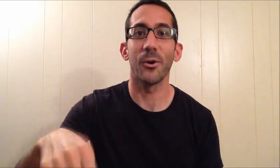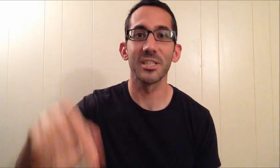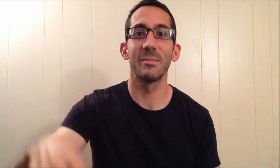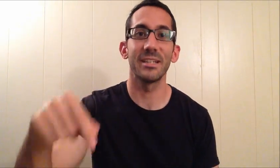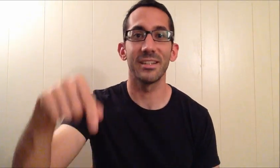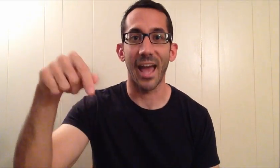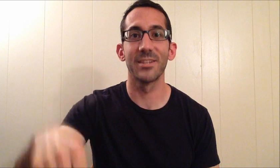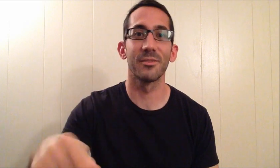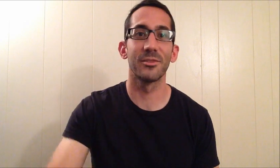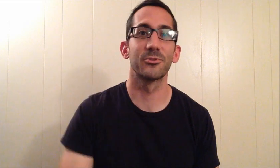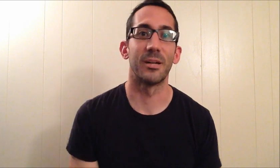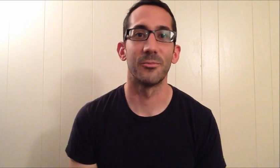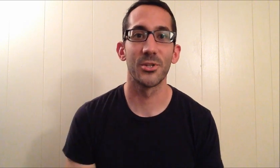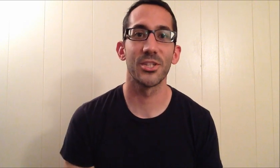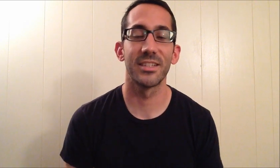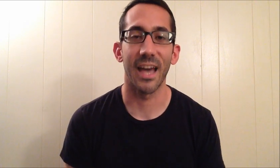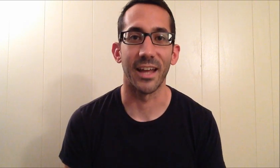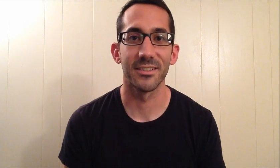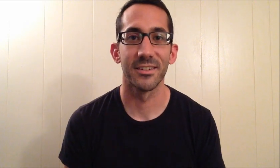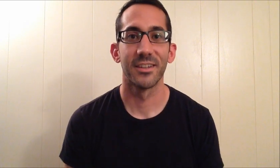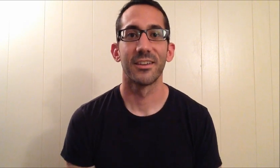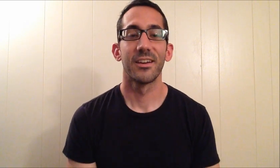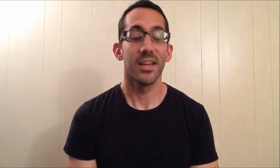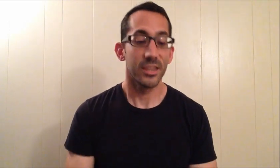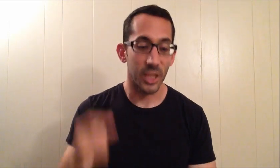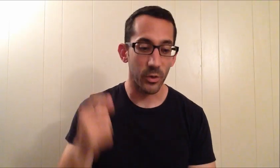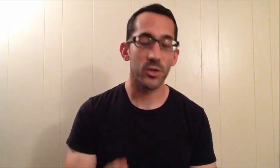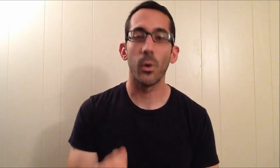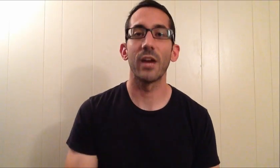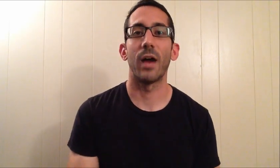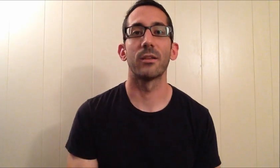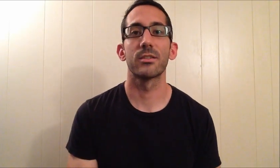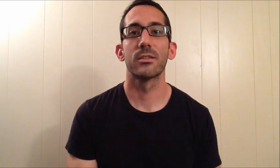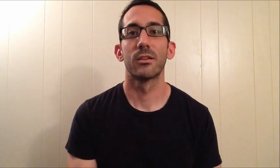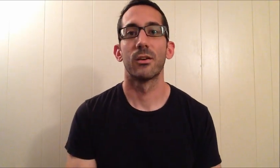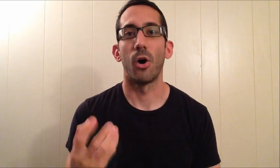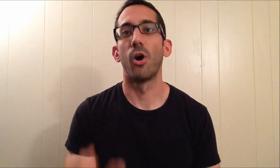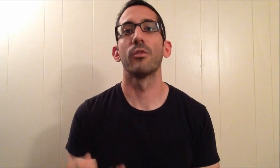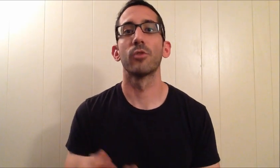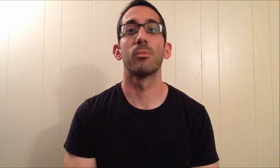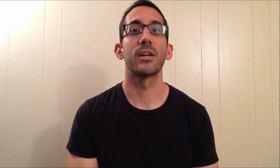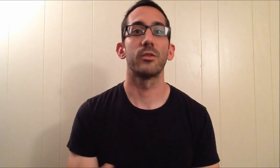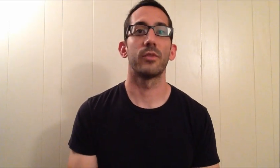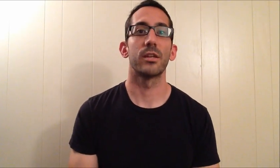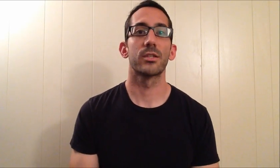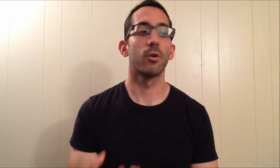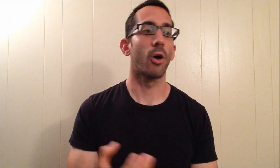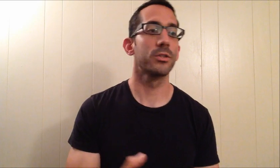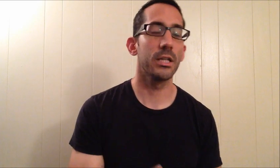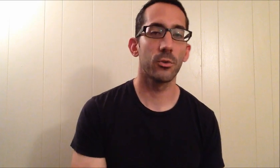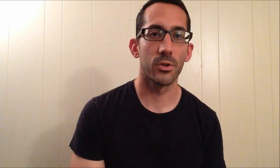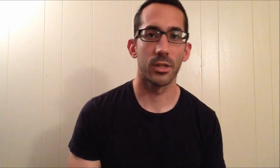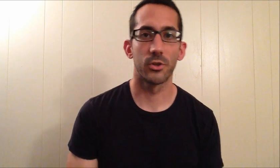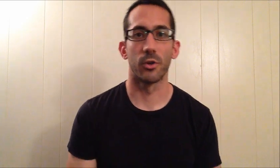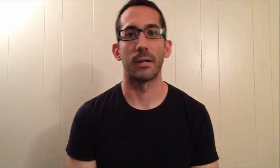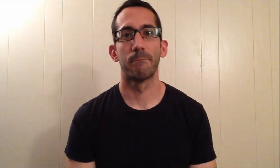the ultimate end of the trip, which is the dead end, there is a way around all the roadblocks you face. There are detours in the journey.